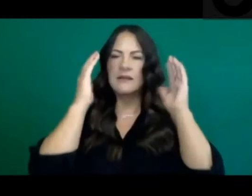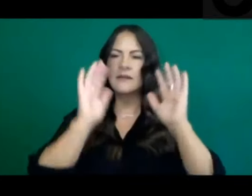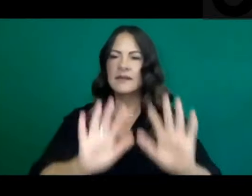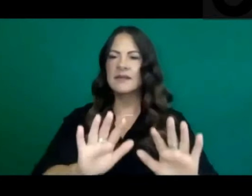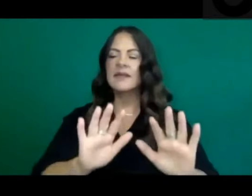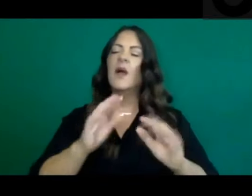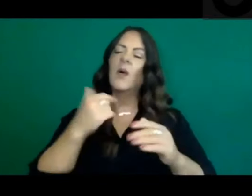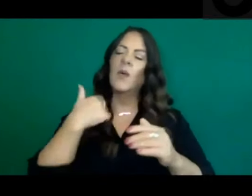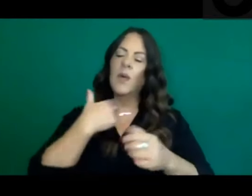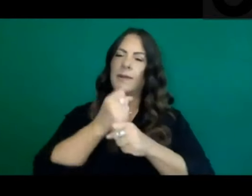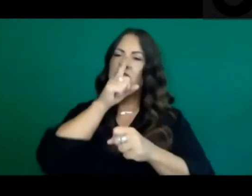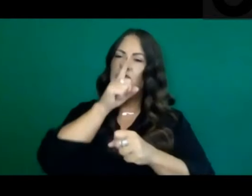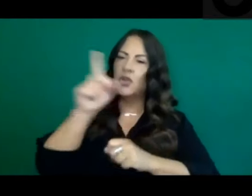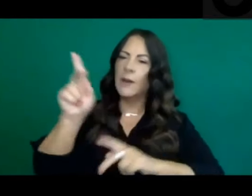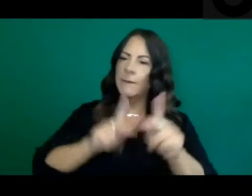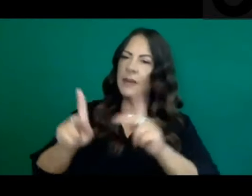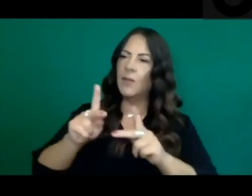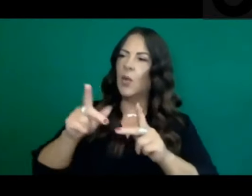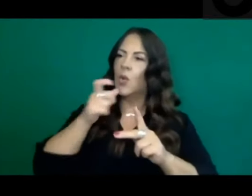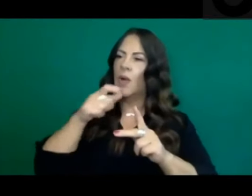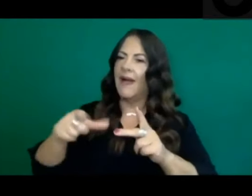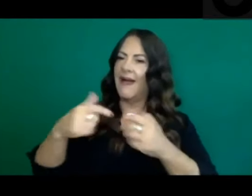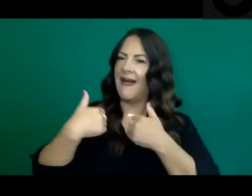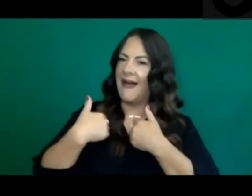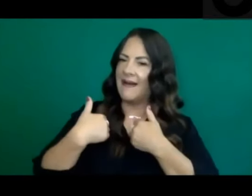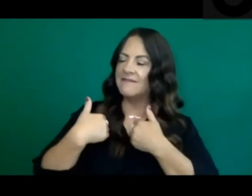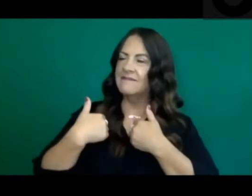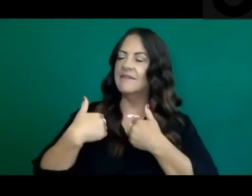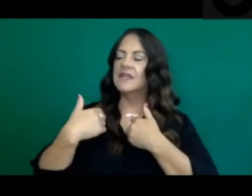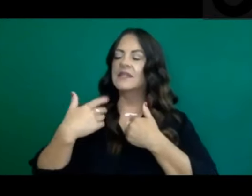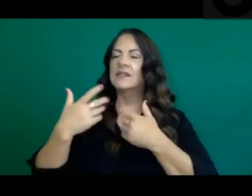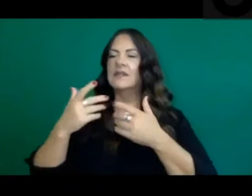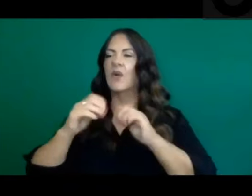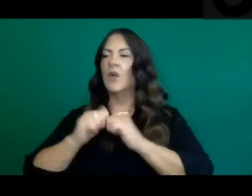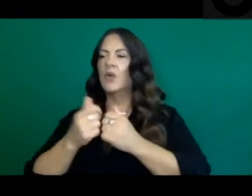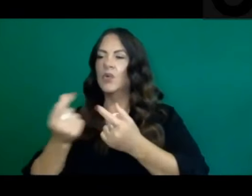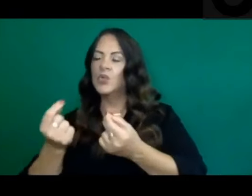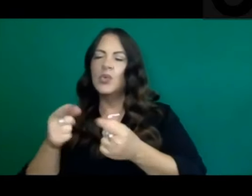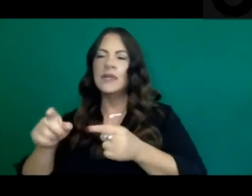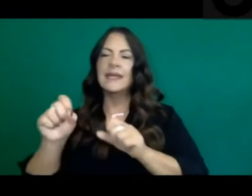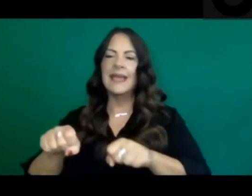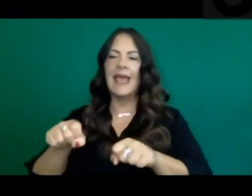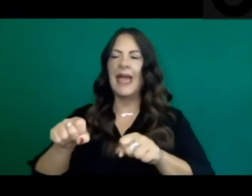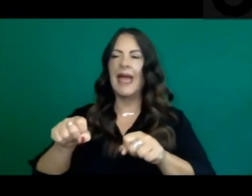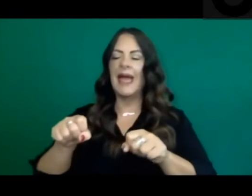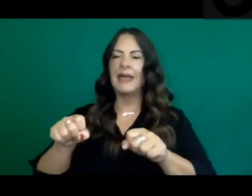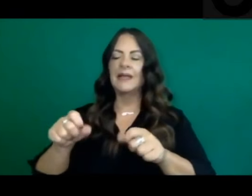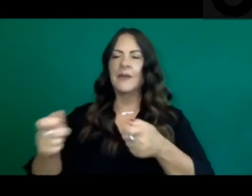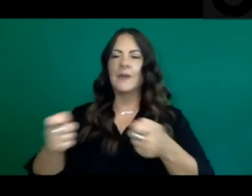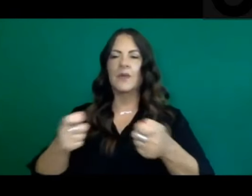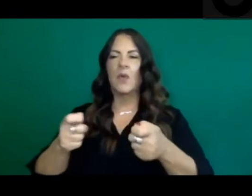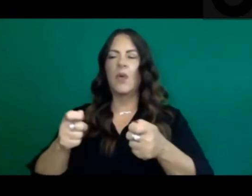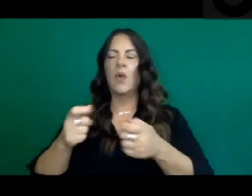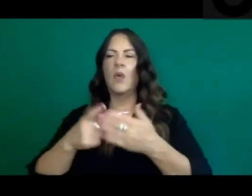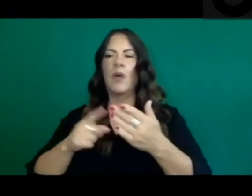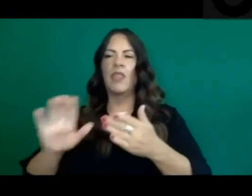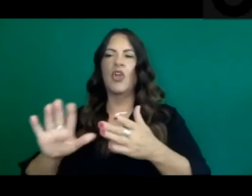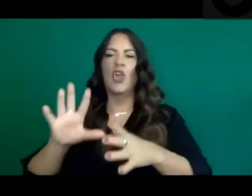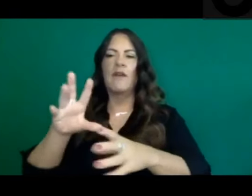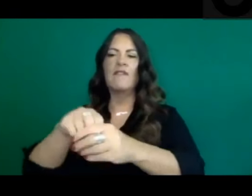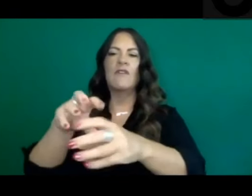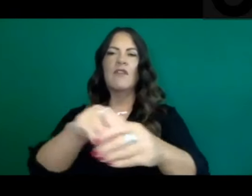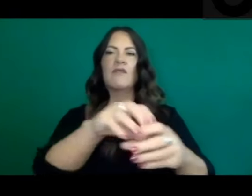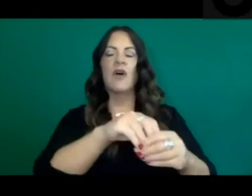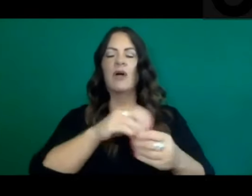communities in a modified normal way that we anticipate we'll be doing for many, many